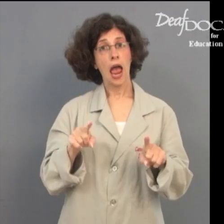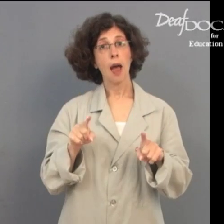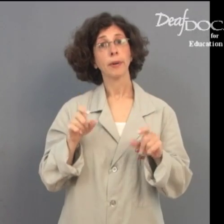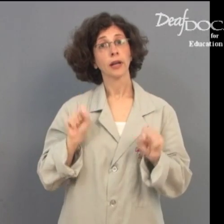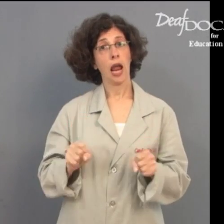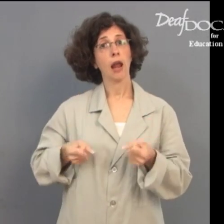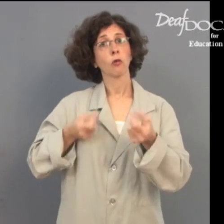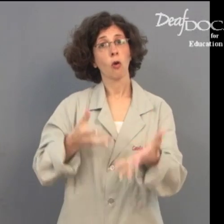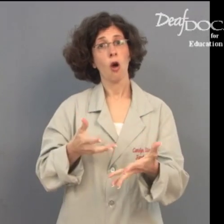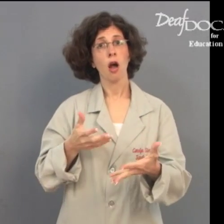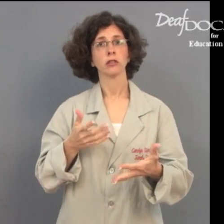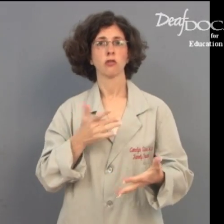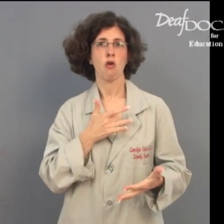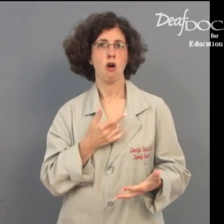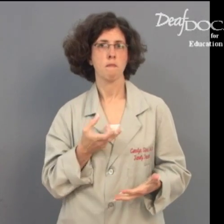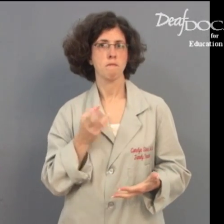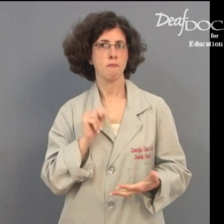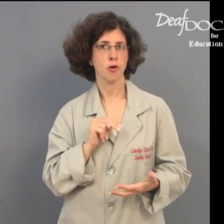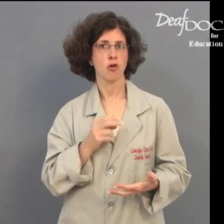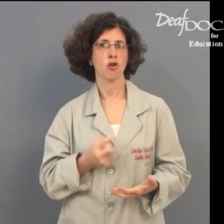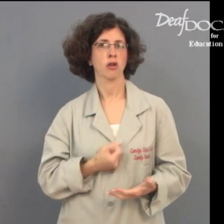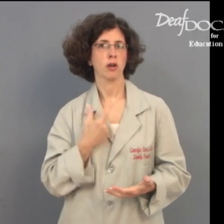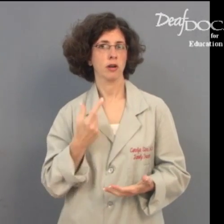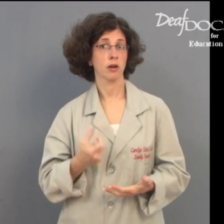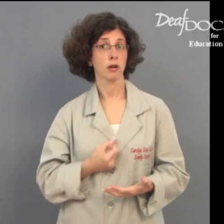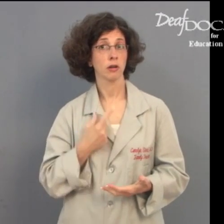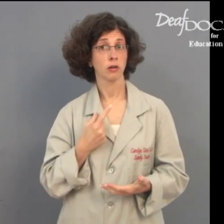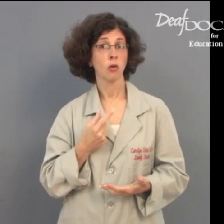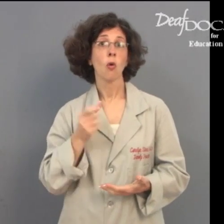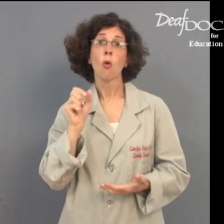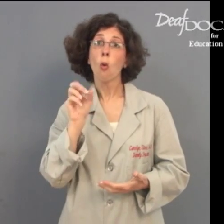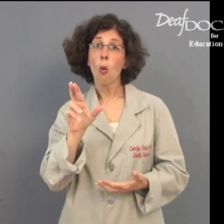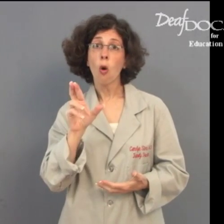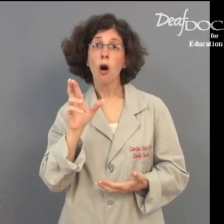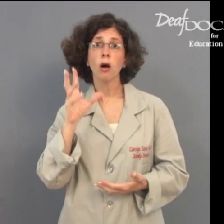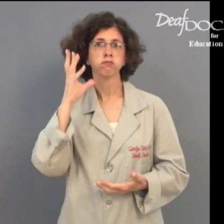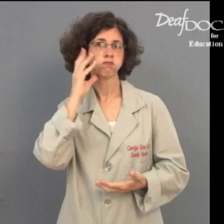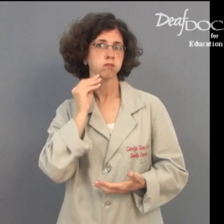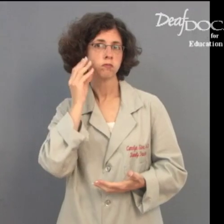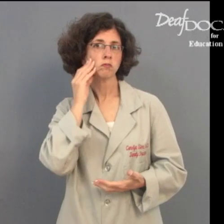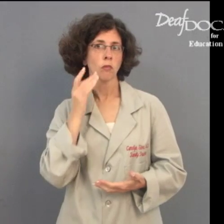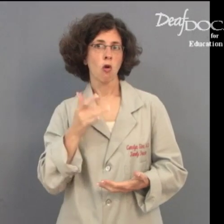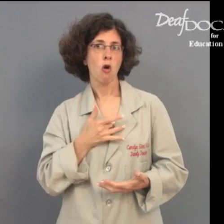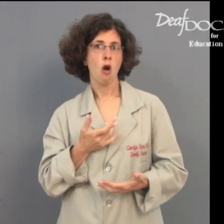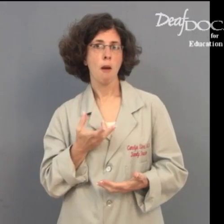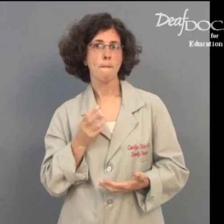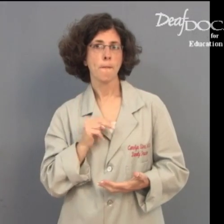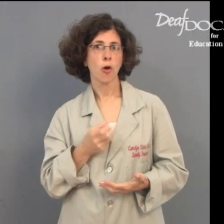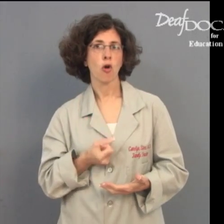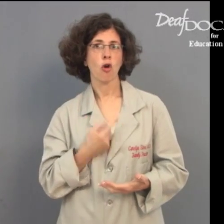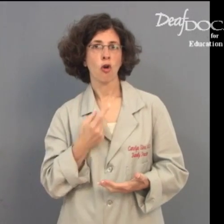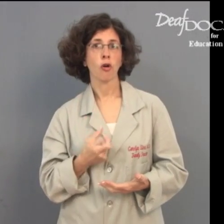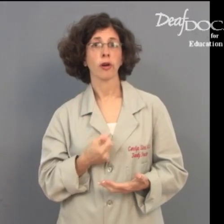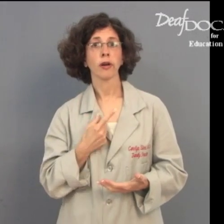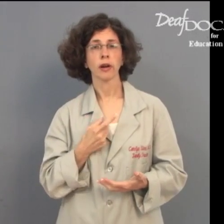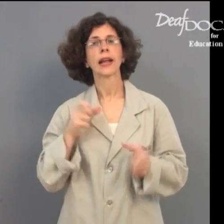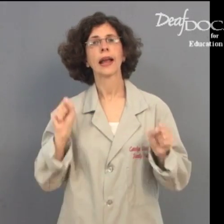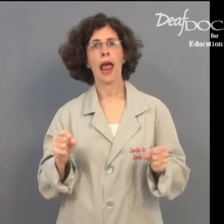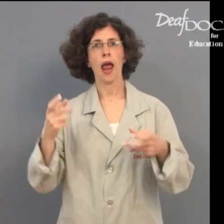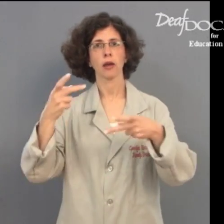Ibuprofen can cause heartburn, or if you already have heartburn, it can make it